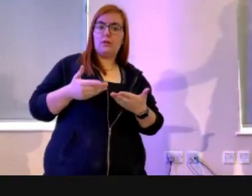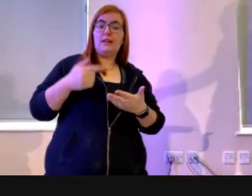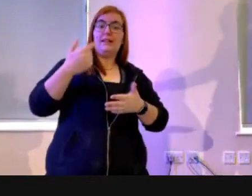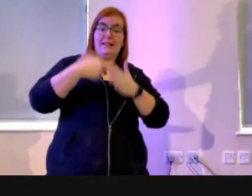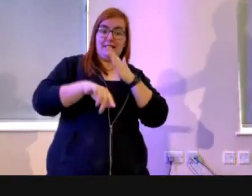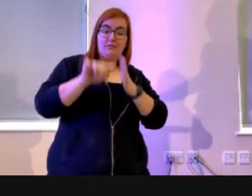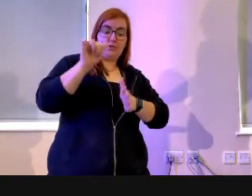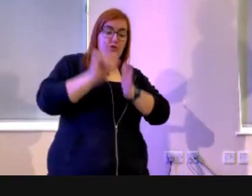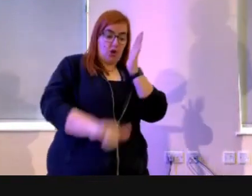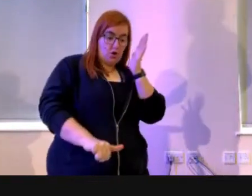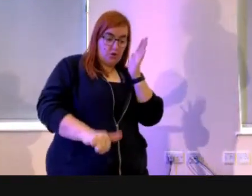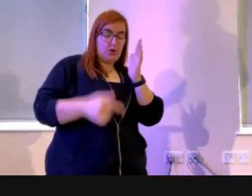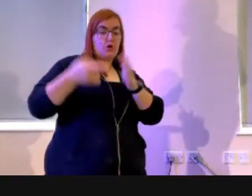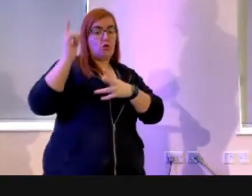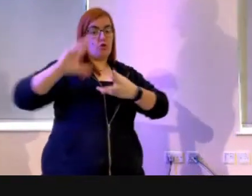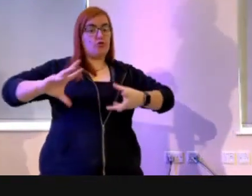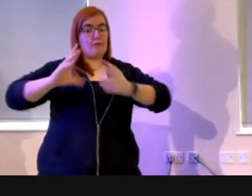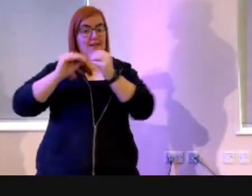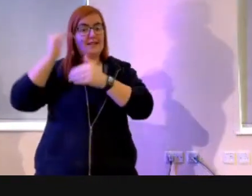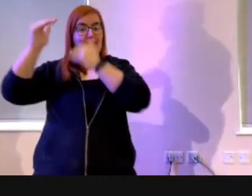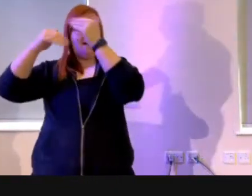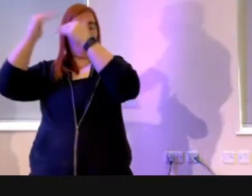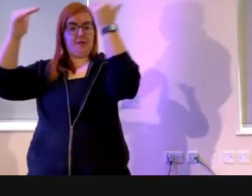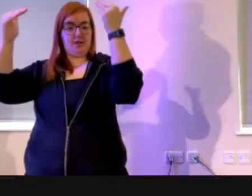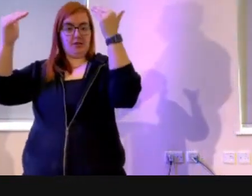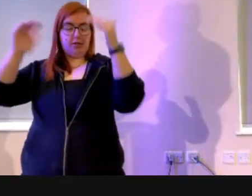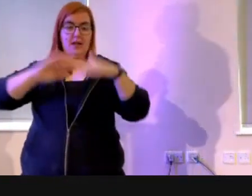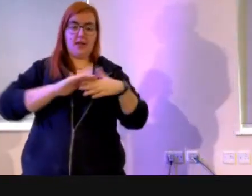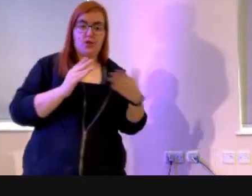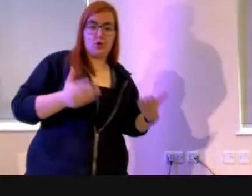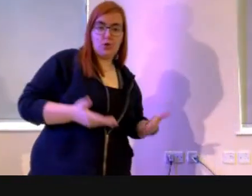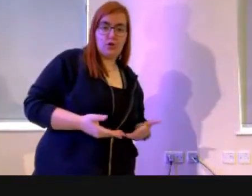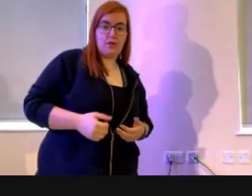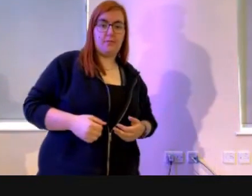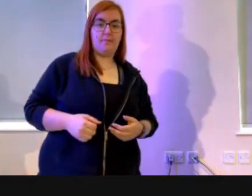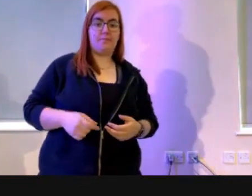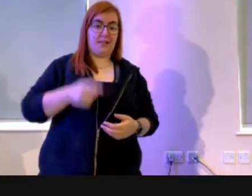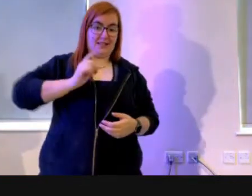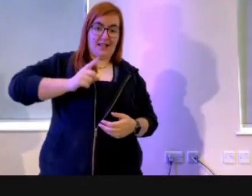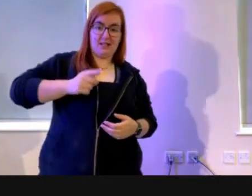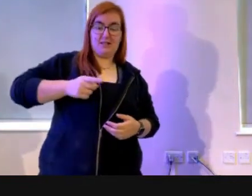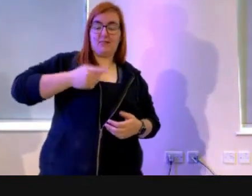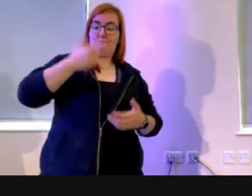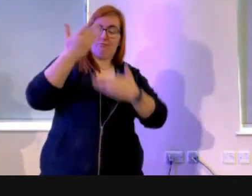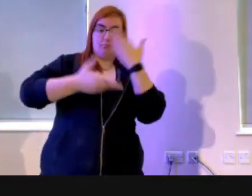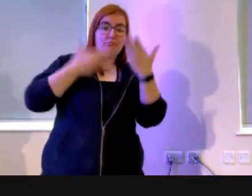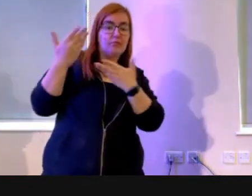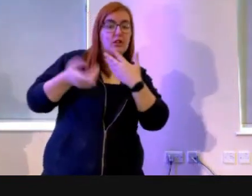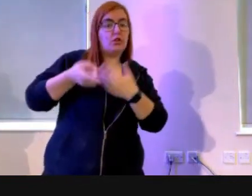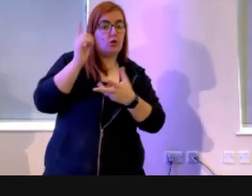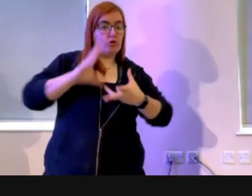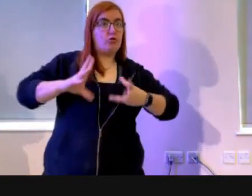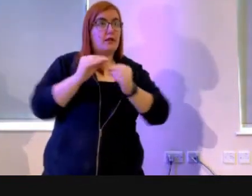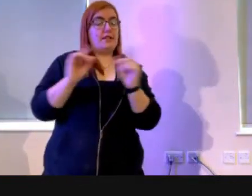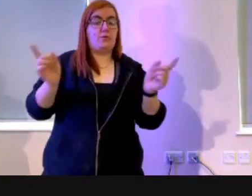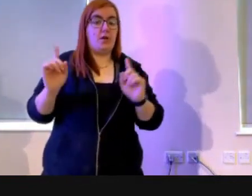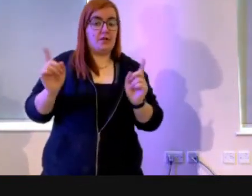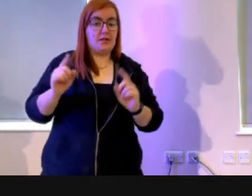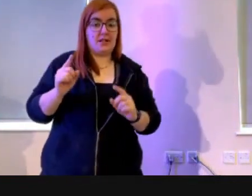we see around us, we're told the story of how God created it. And God looked at his creation and said, It is